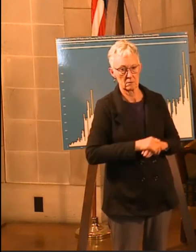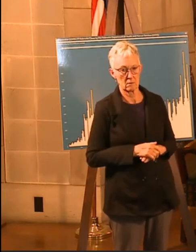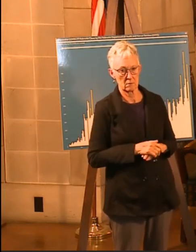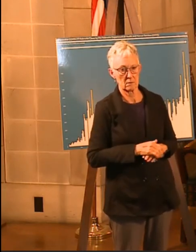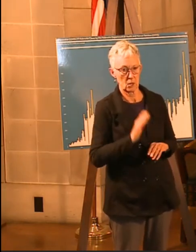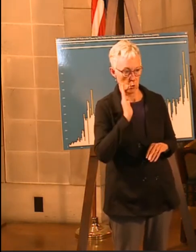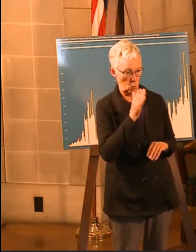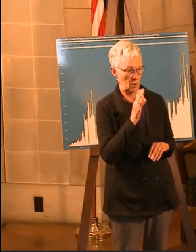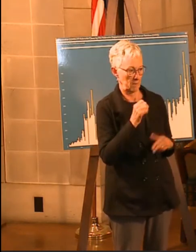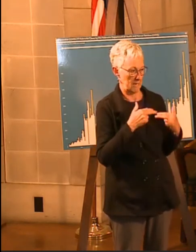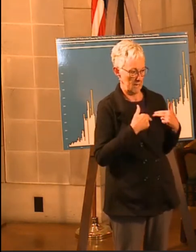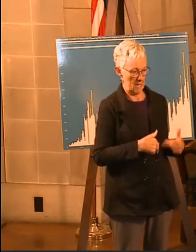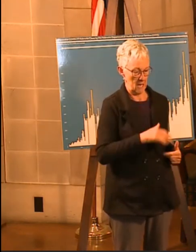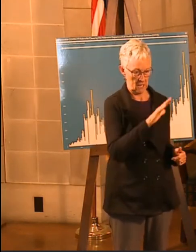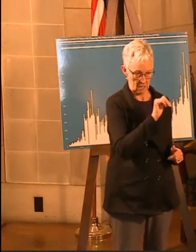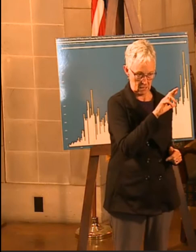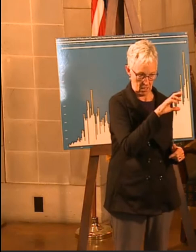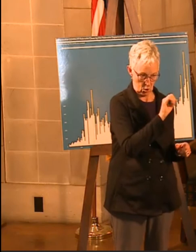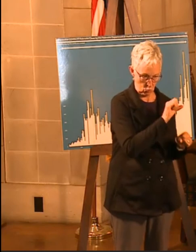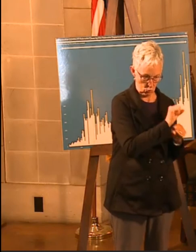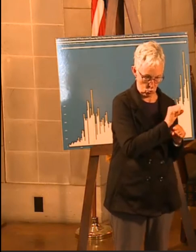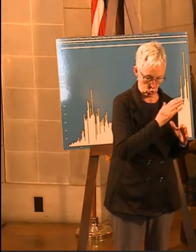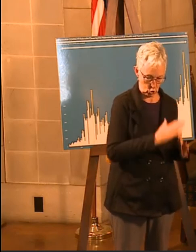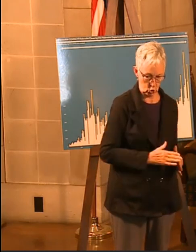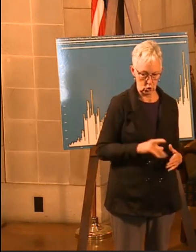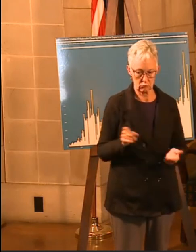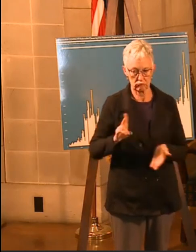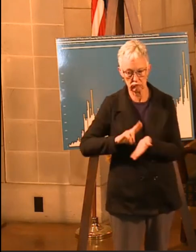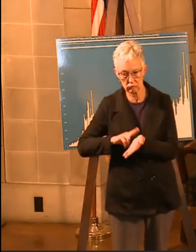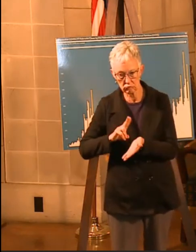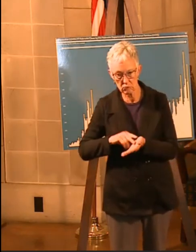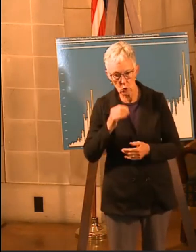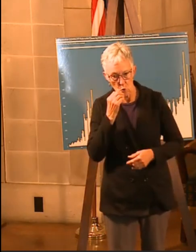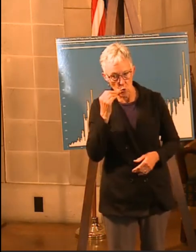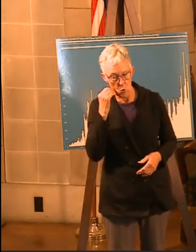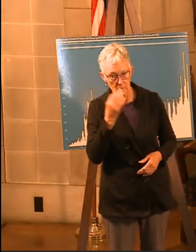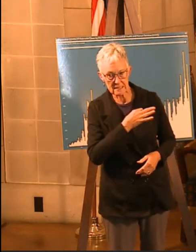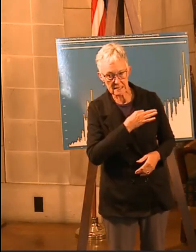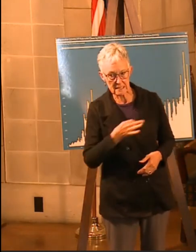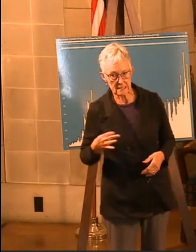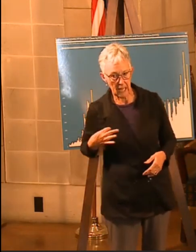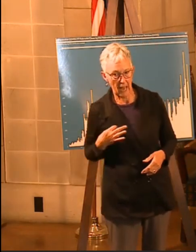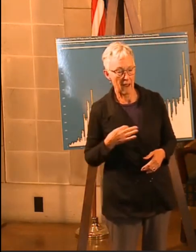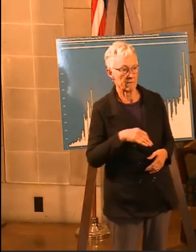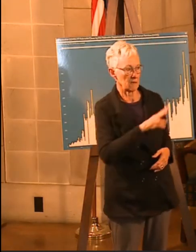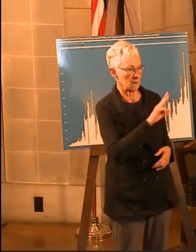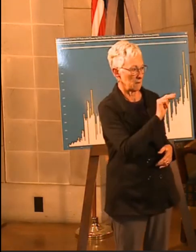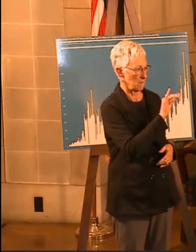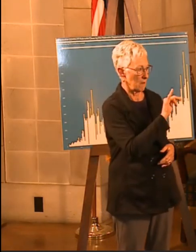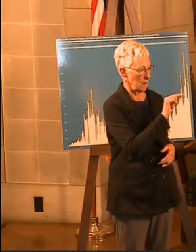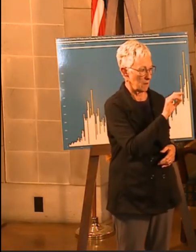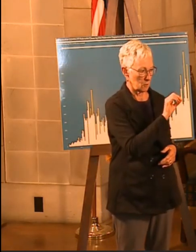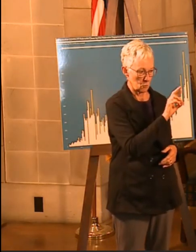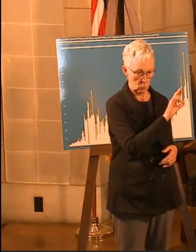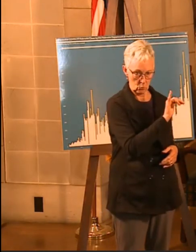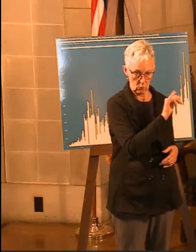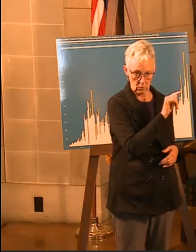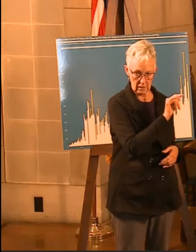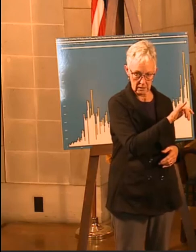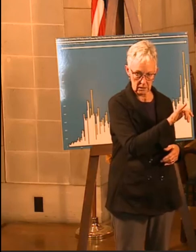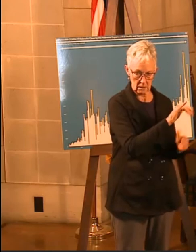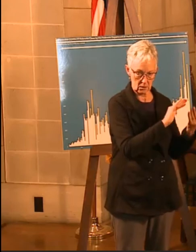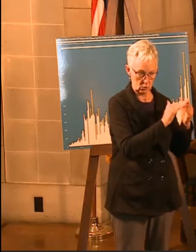like healthcare workers, long-term care staff, minority communities with minorities. And